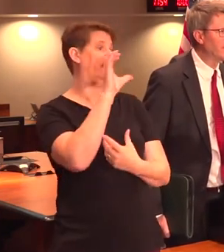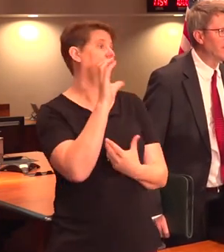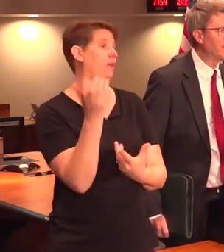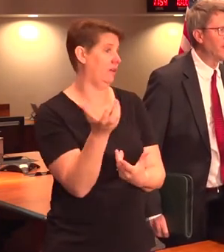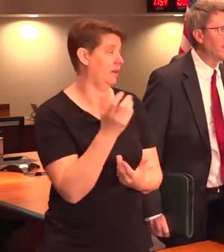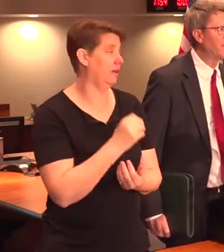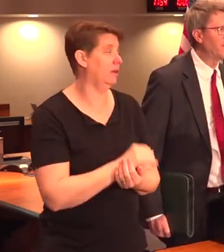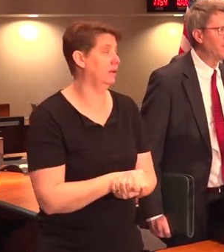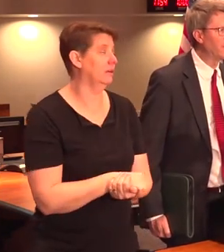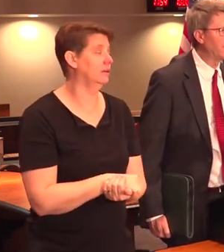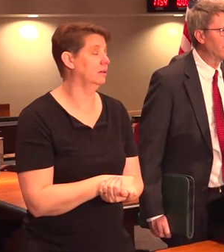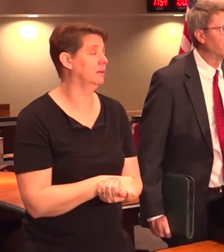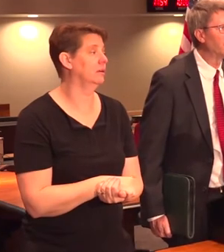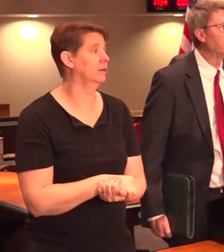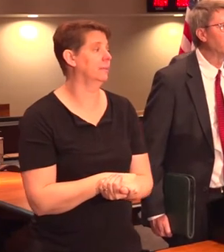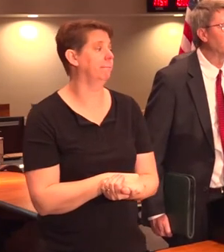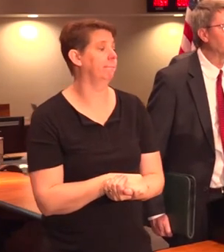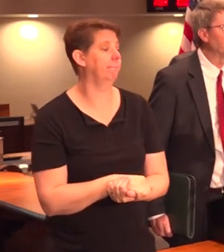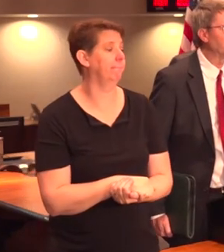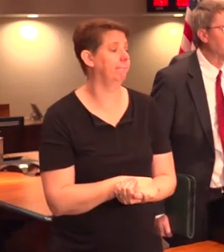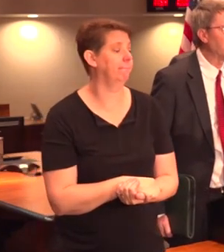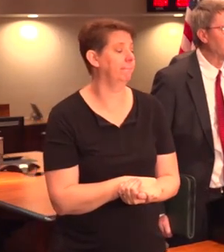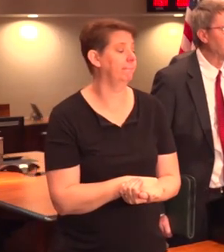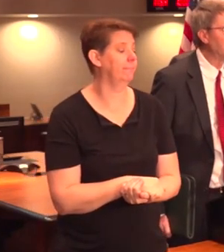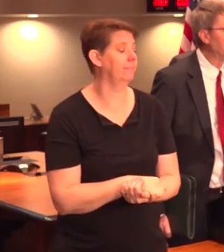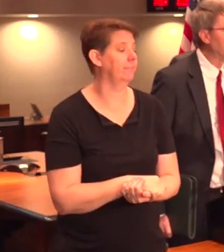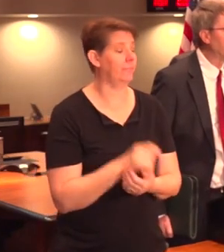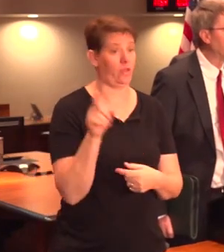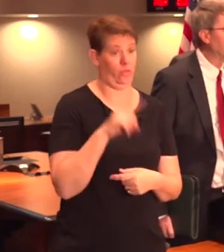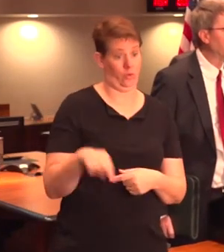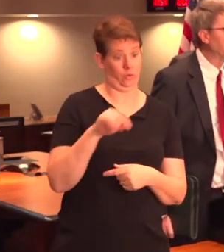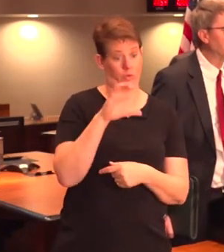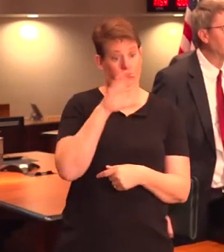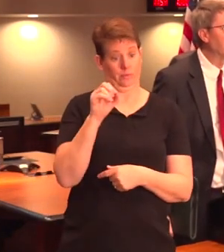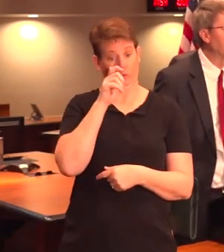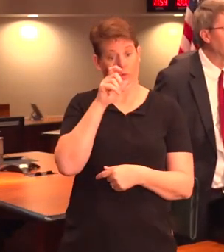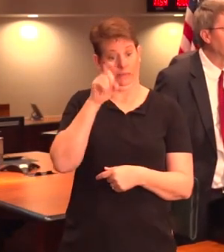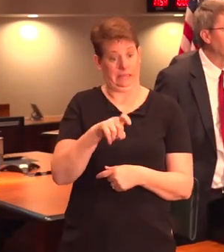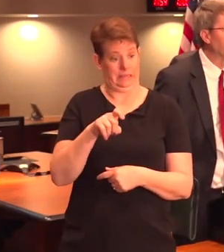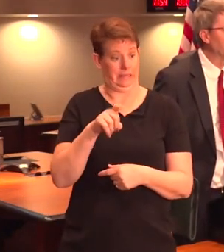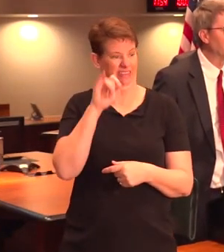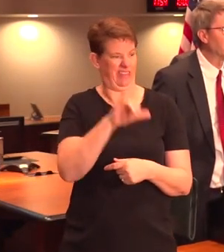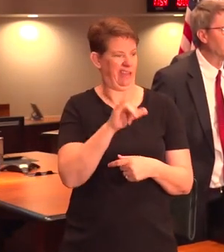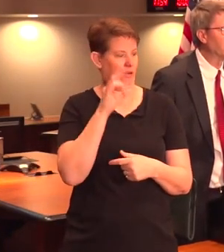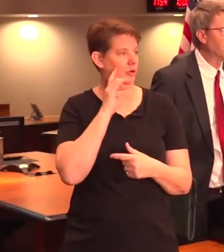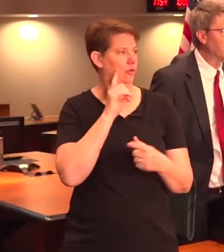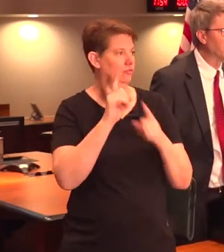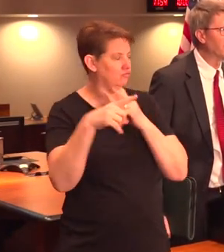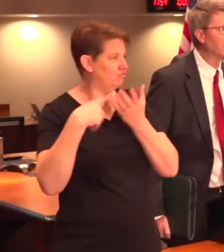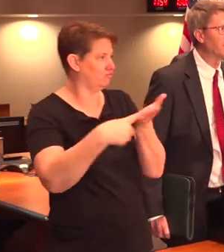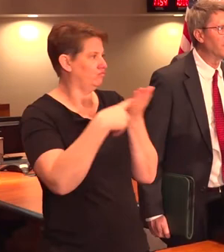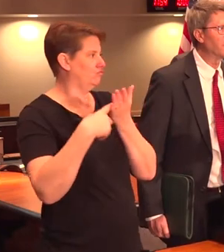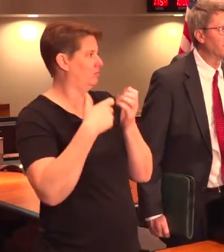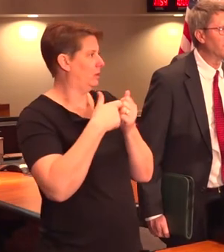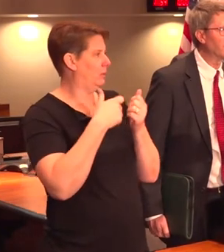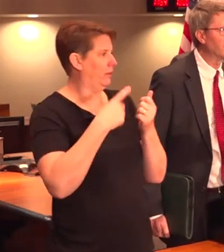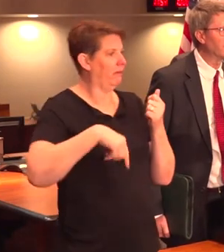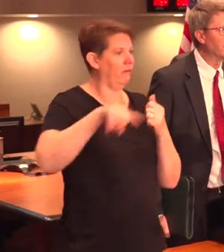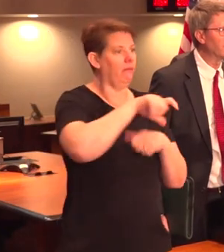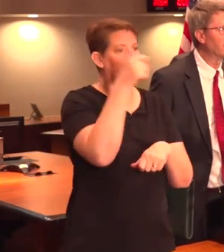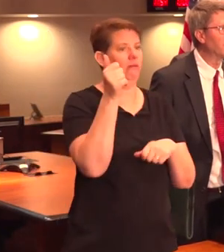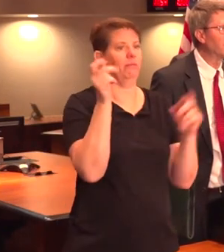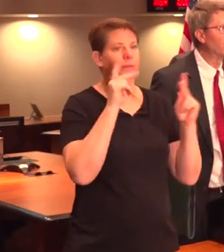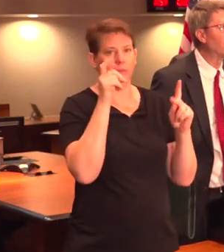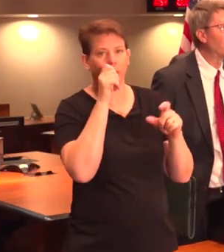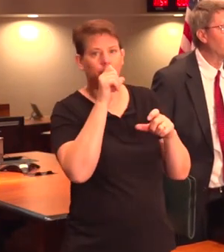Certainly, the companies using those supplies are speaking daily with their counterparts in other parts of the world